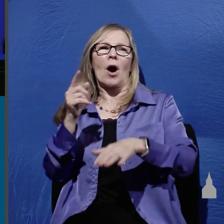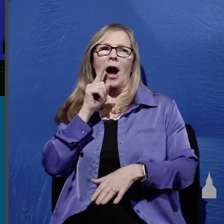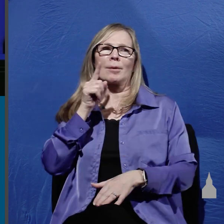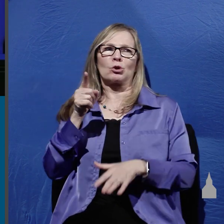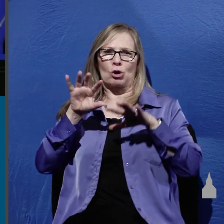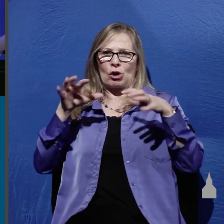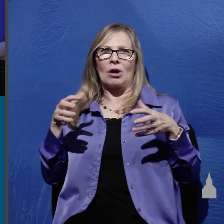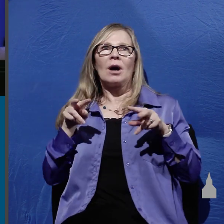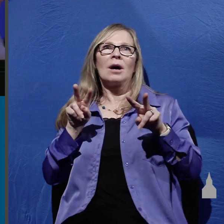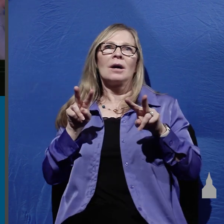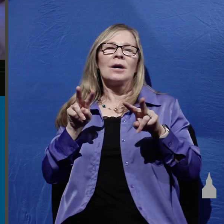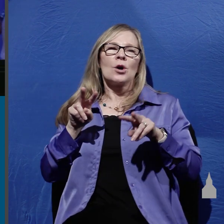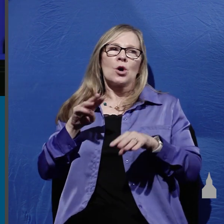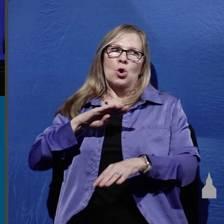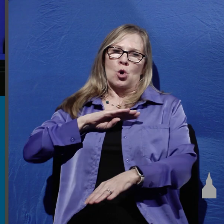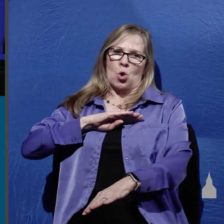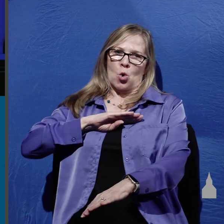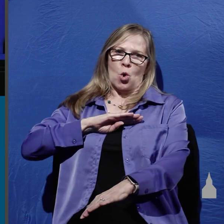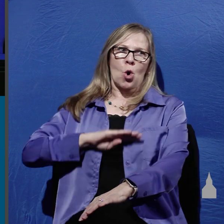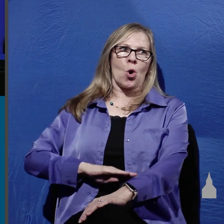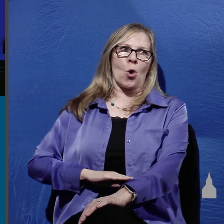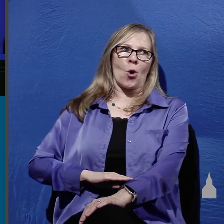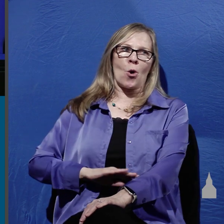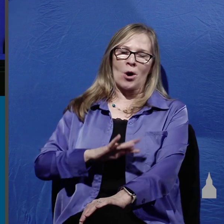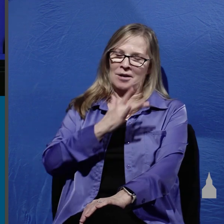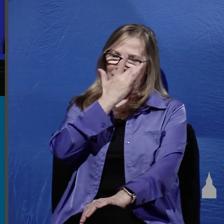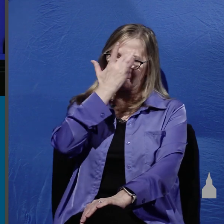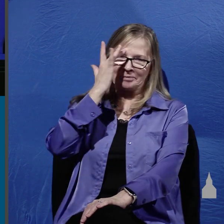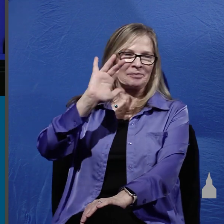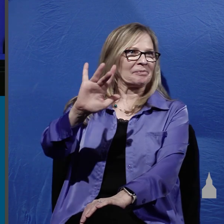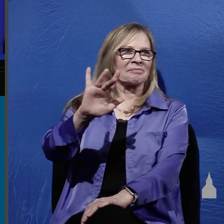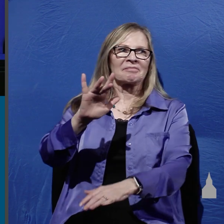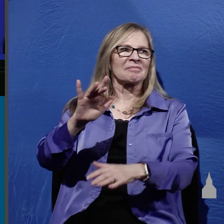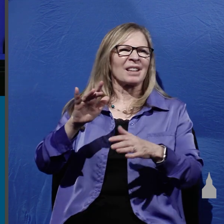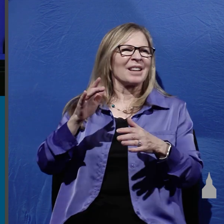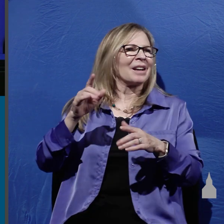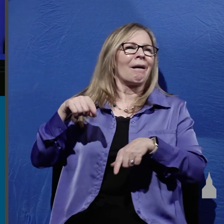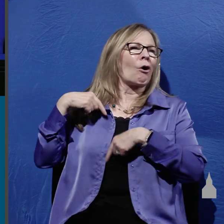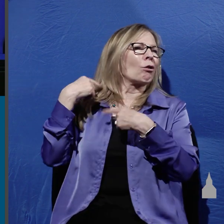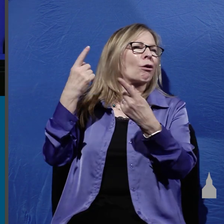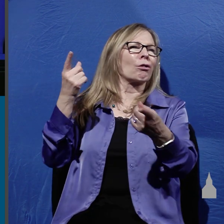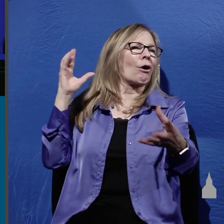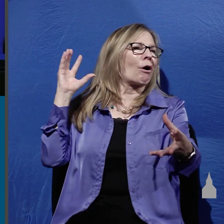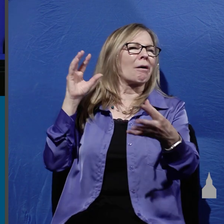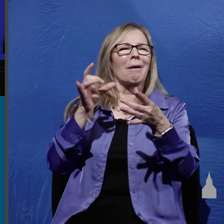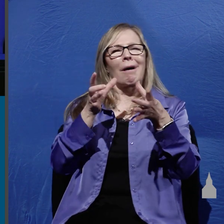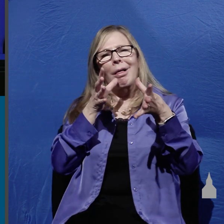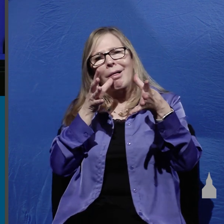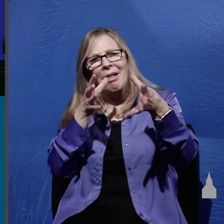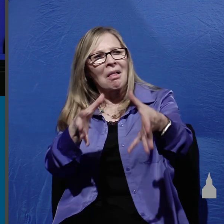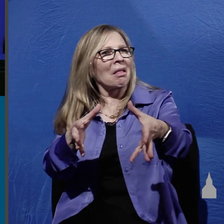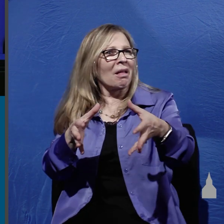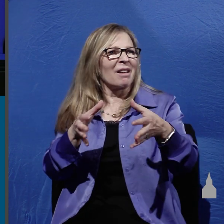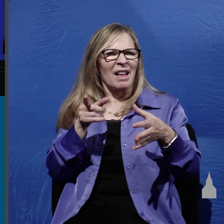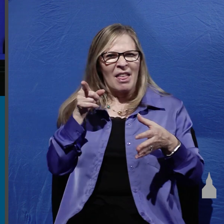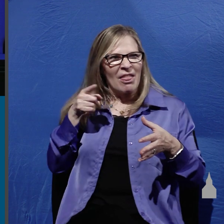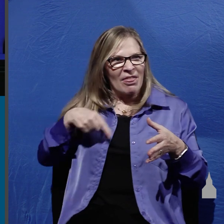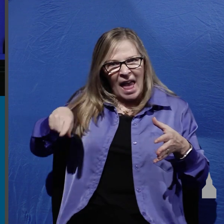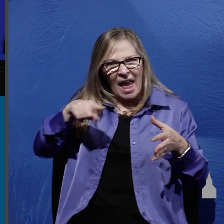of relief in their hearts in their minds they had despised him they had plotted his death and now it was